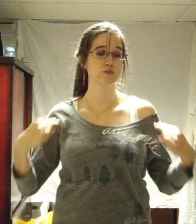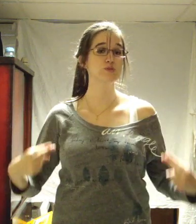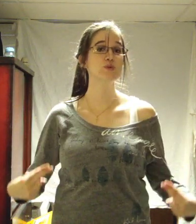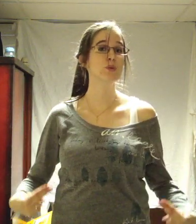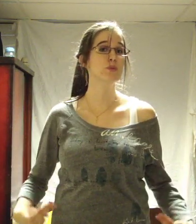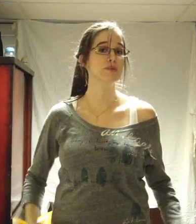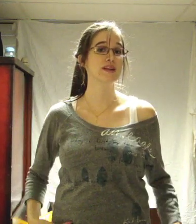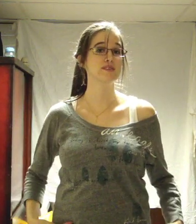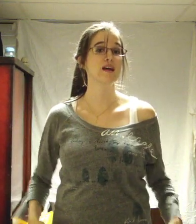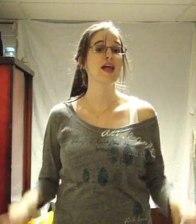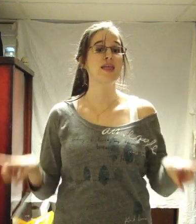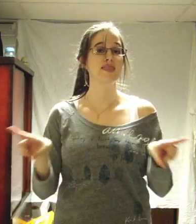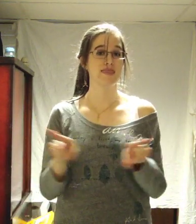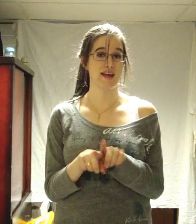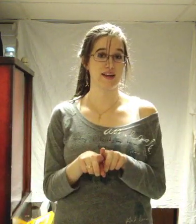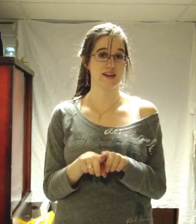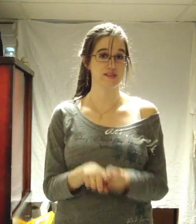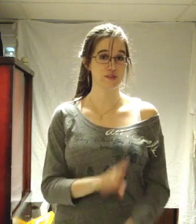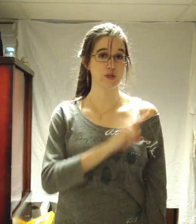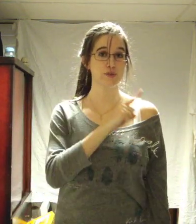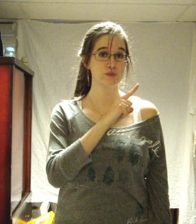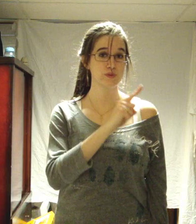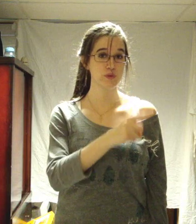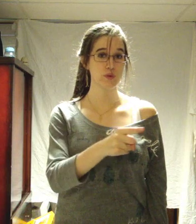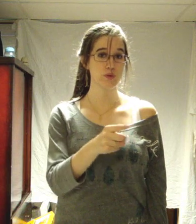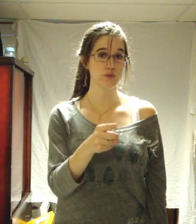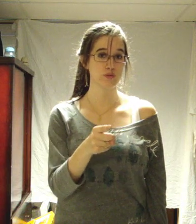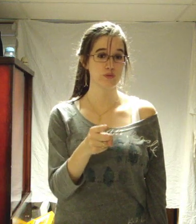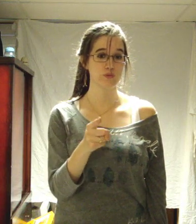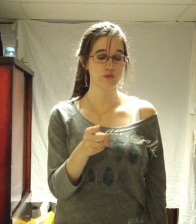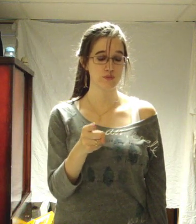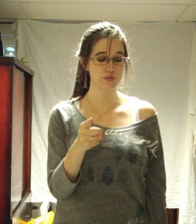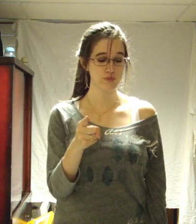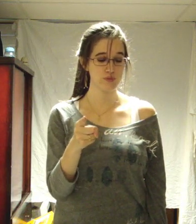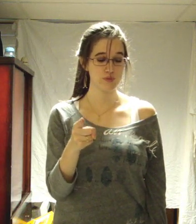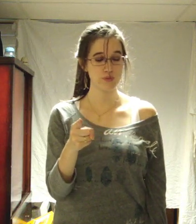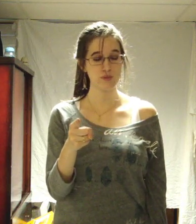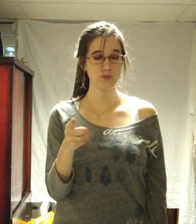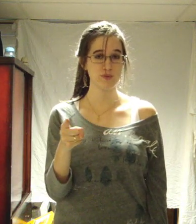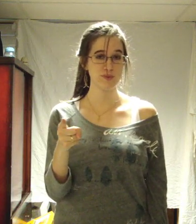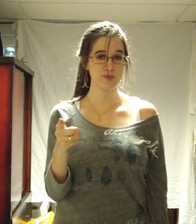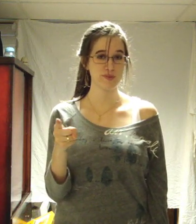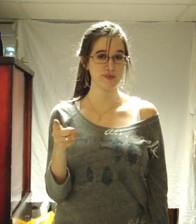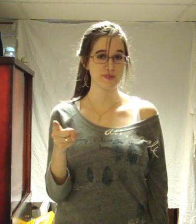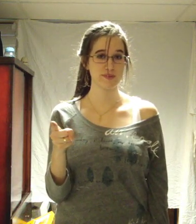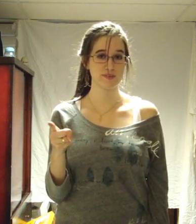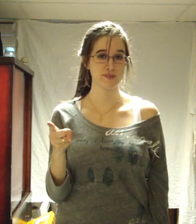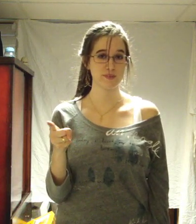me, that makes me a human like you